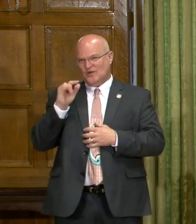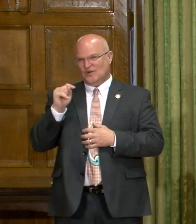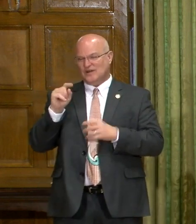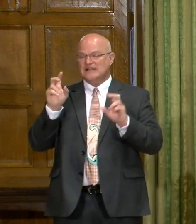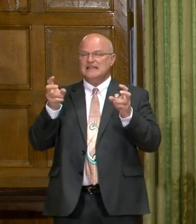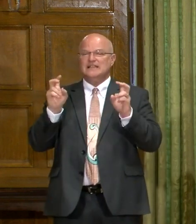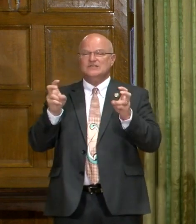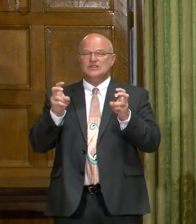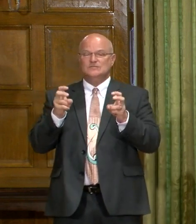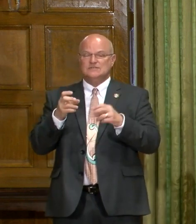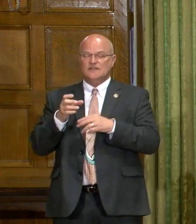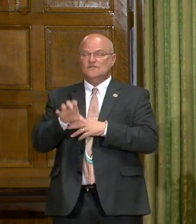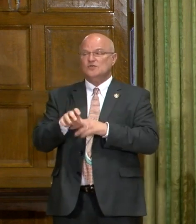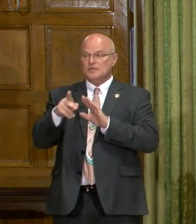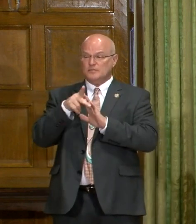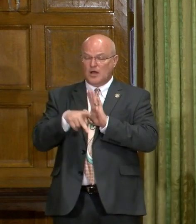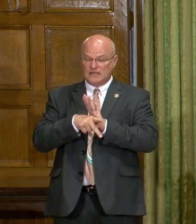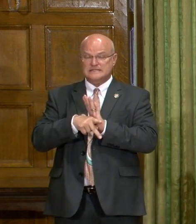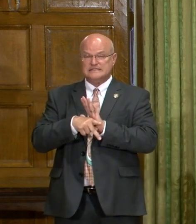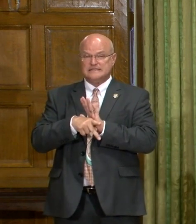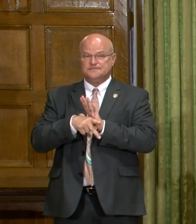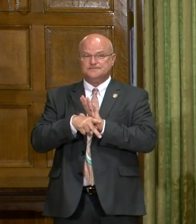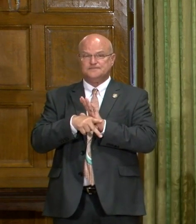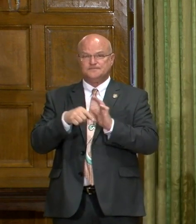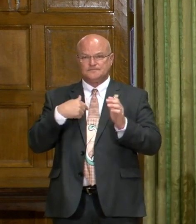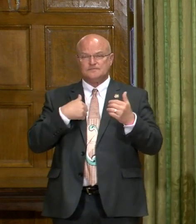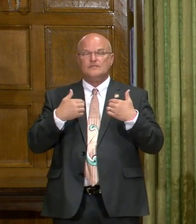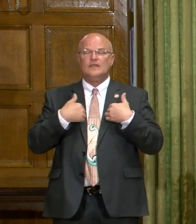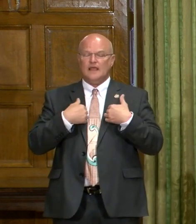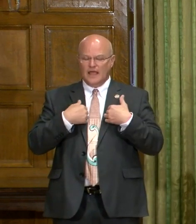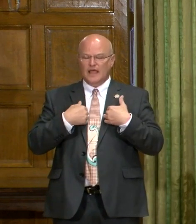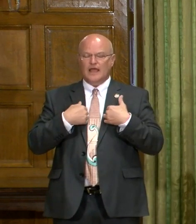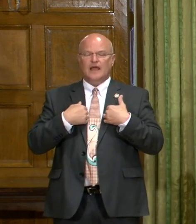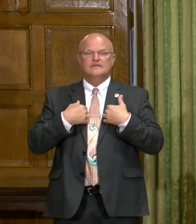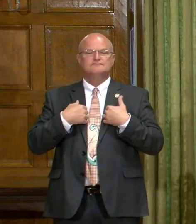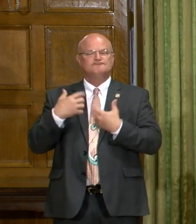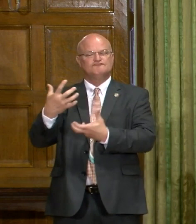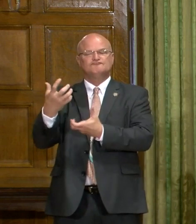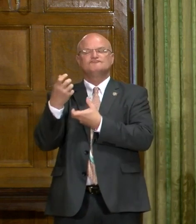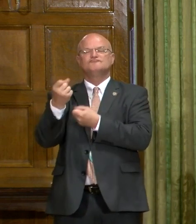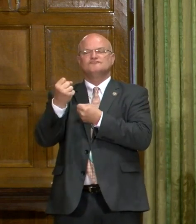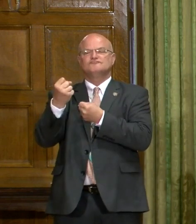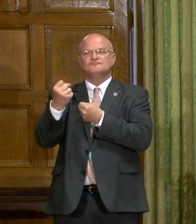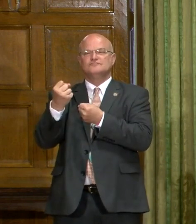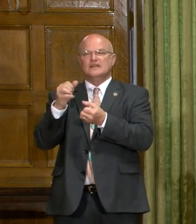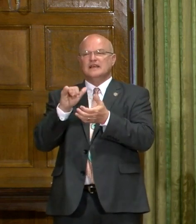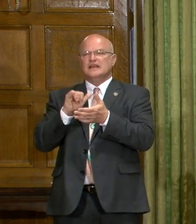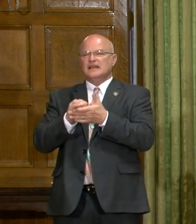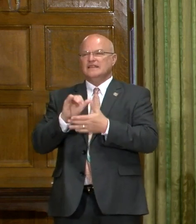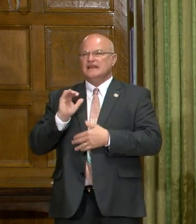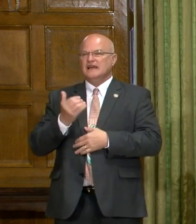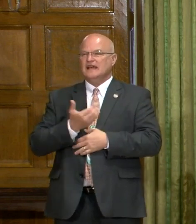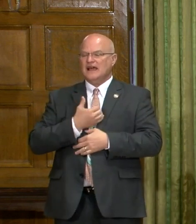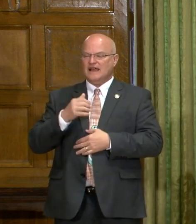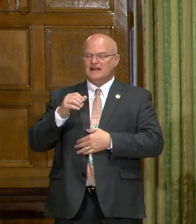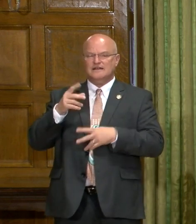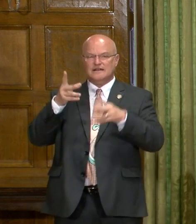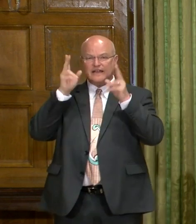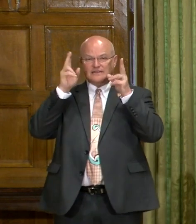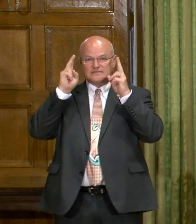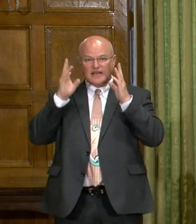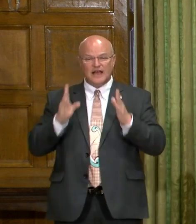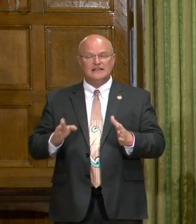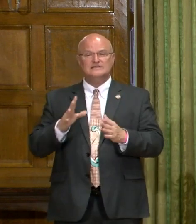it. In terms of the enforcement of the policy, I have a great, great deal of confidence that our stylists,